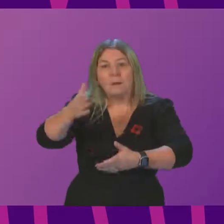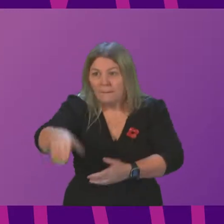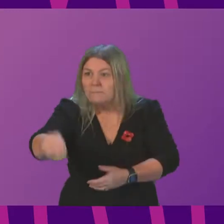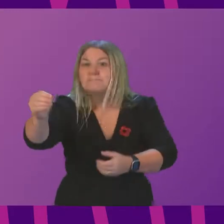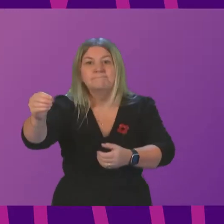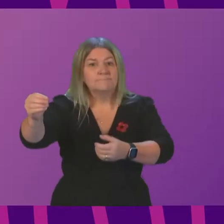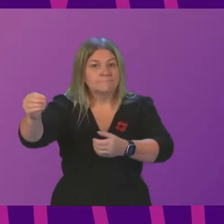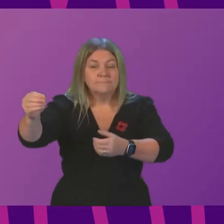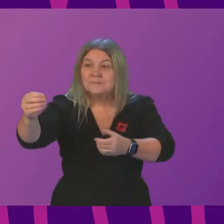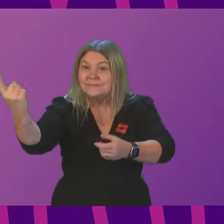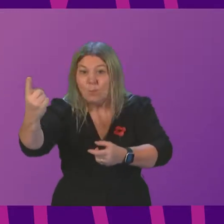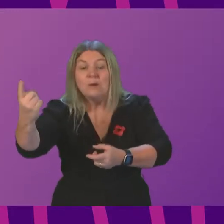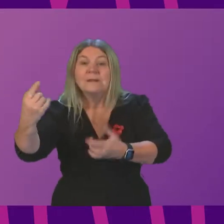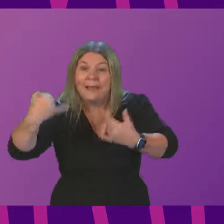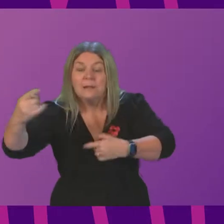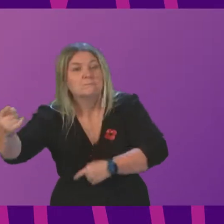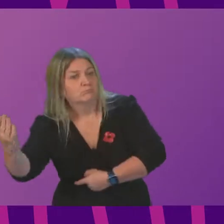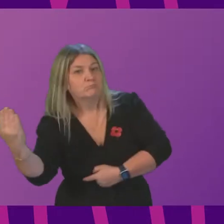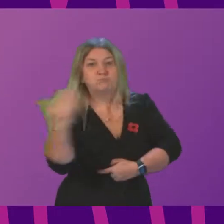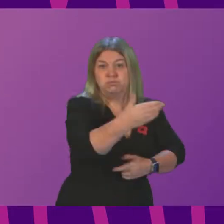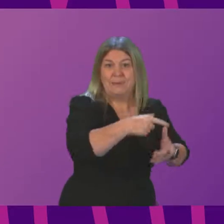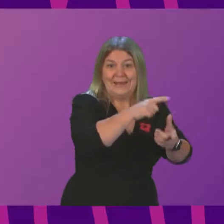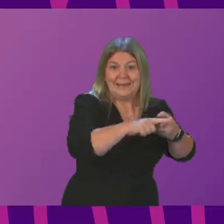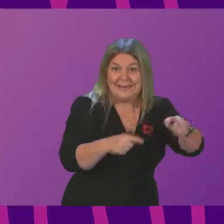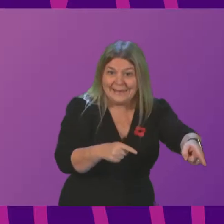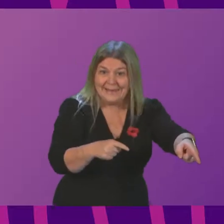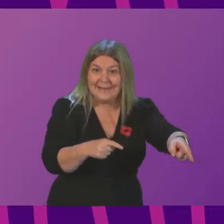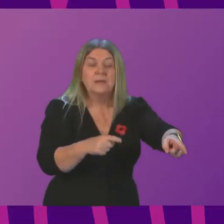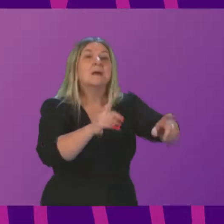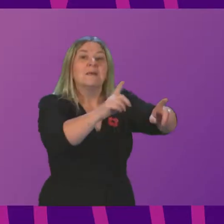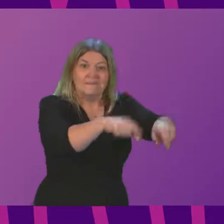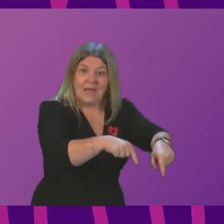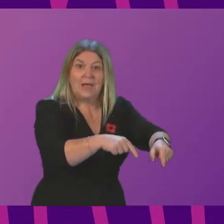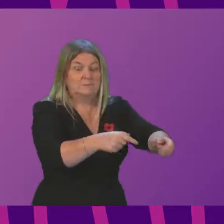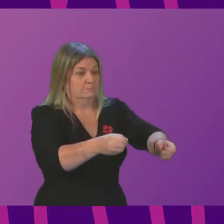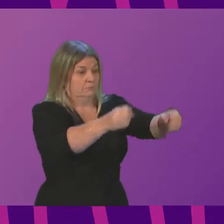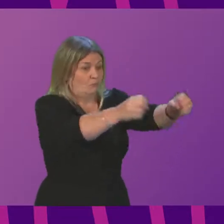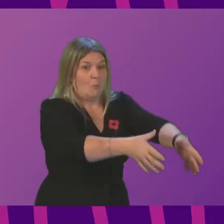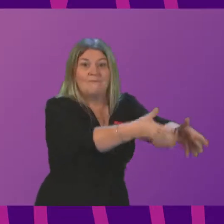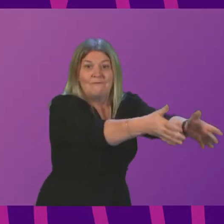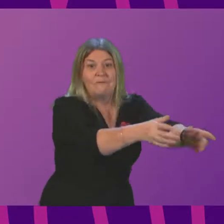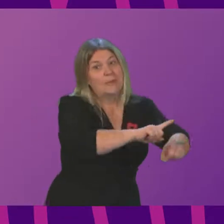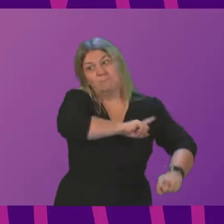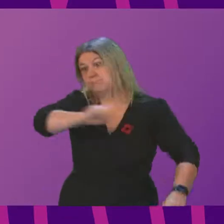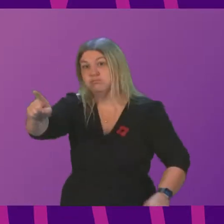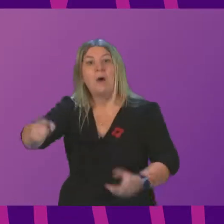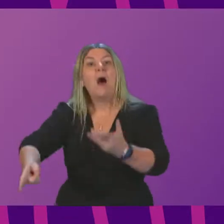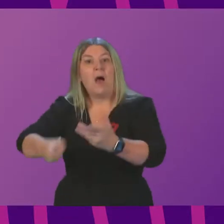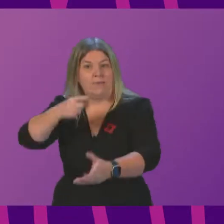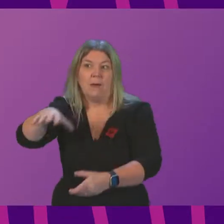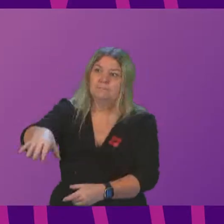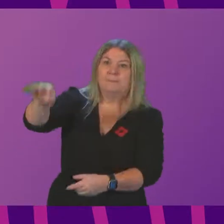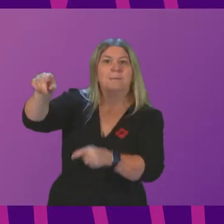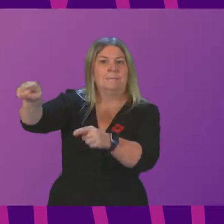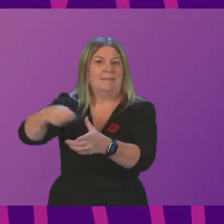in the accident and emergency departments. But as I said to Mr Ross a moment ago, all of this is tied up with the fact that there is